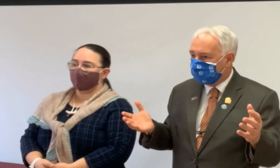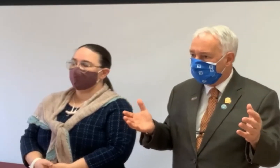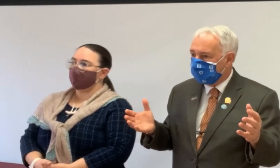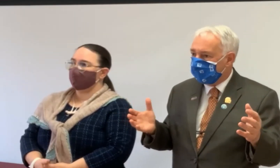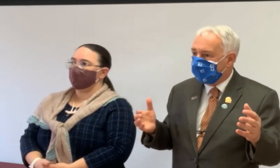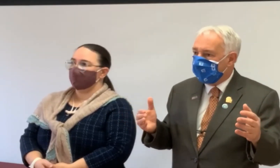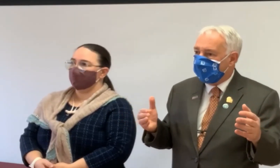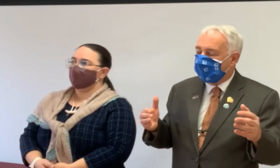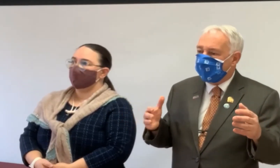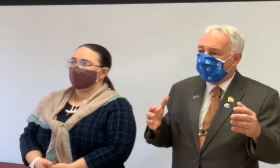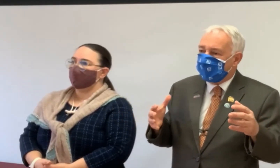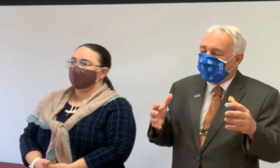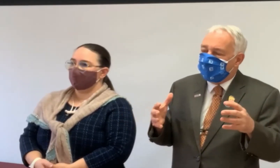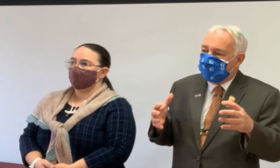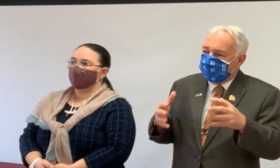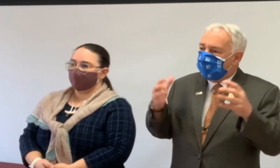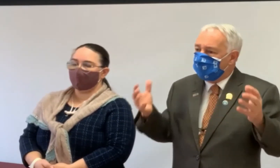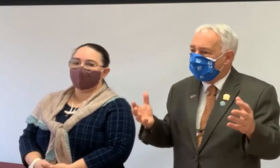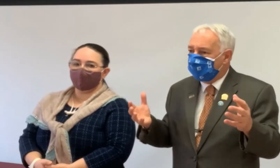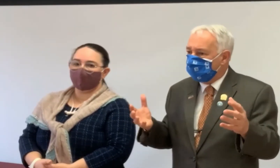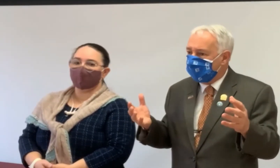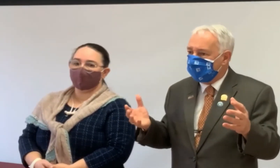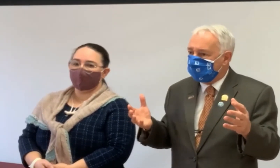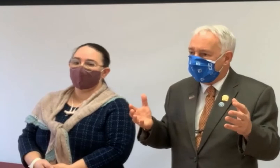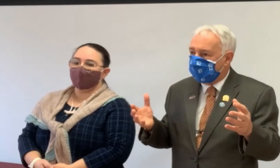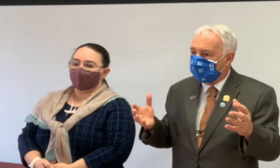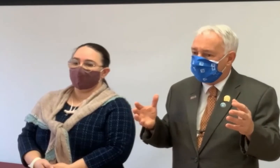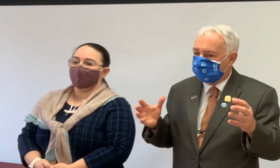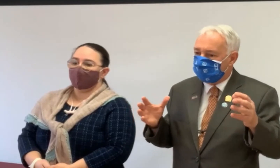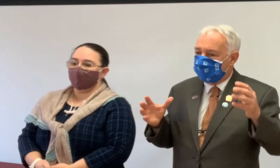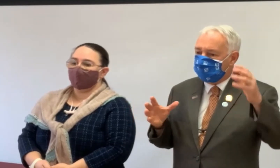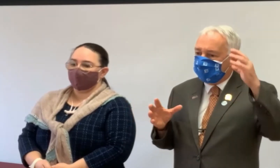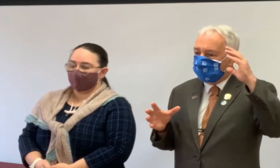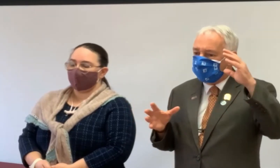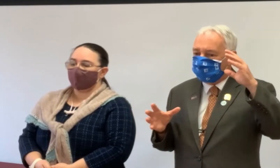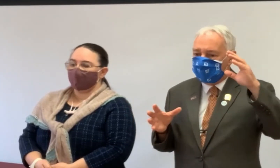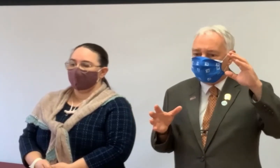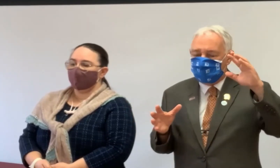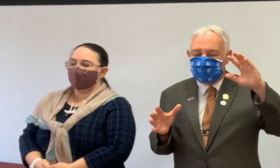on the house, uh, but they don't have enough money to take care of it.